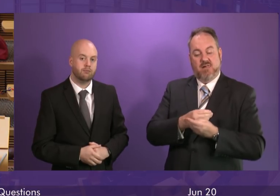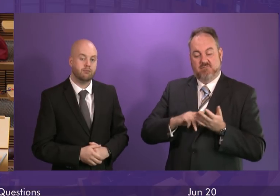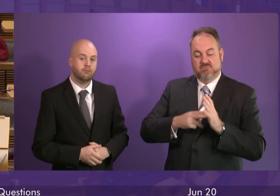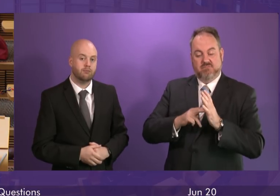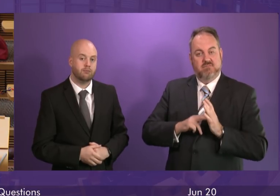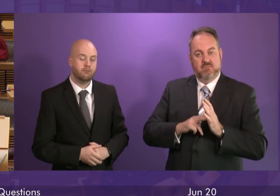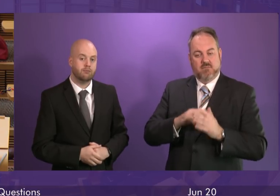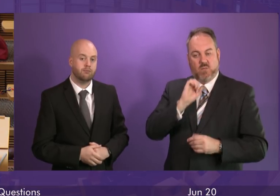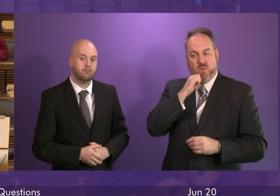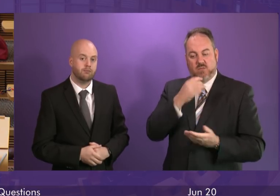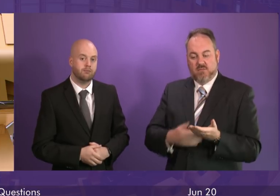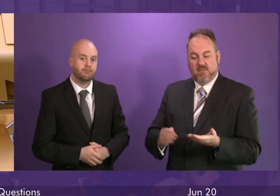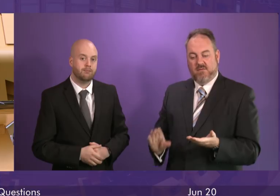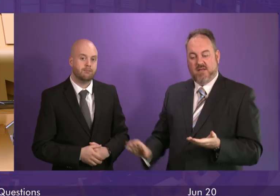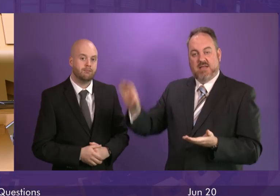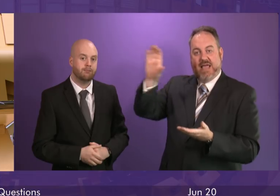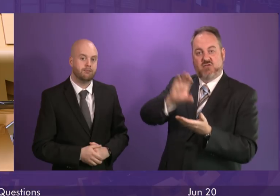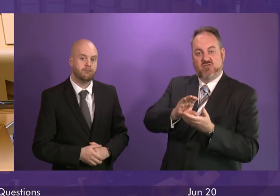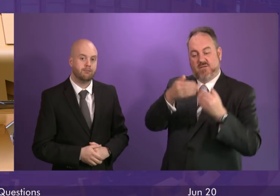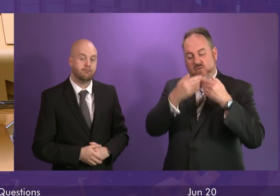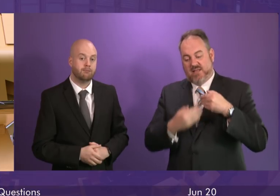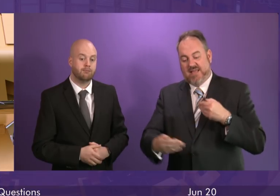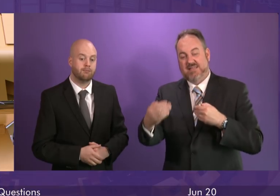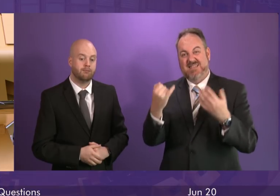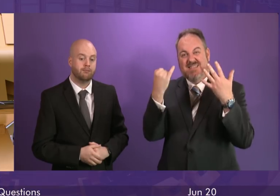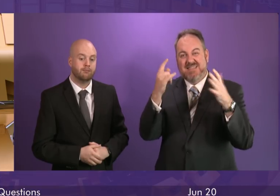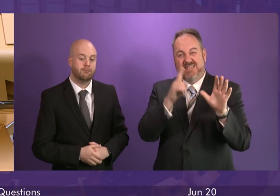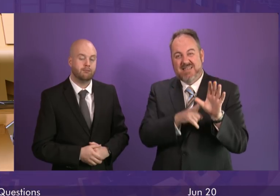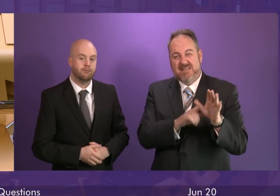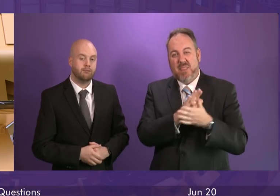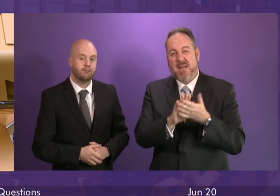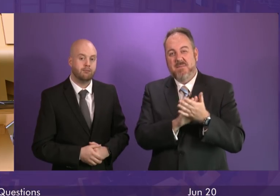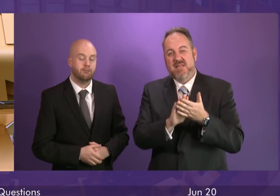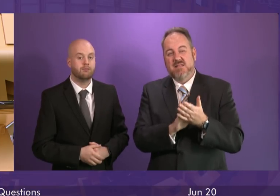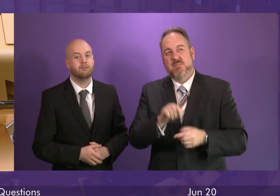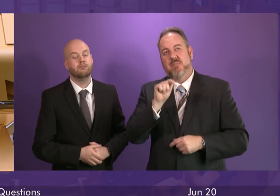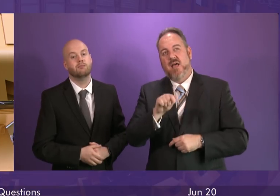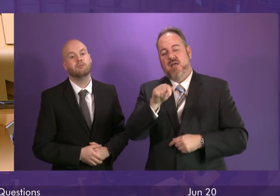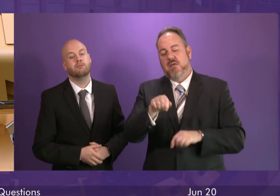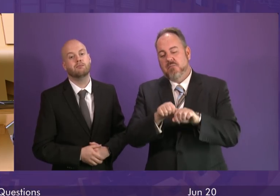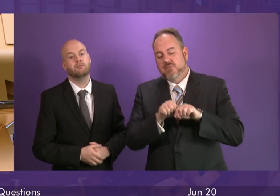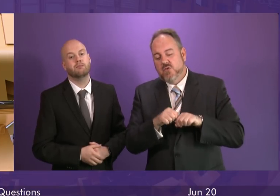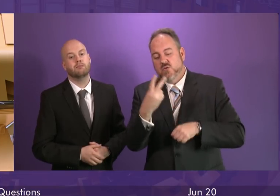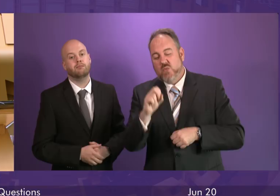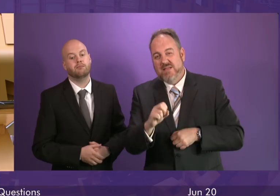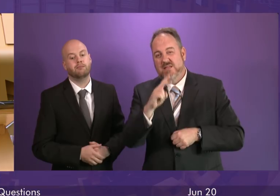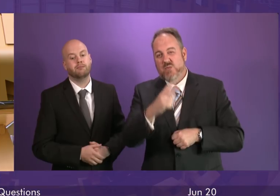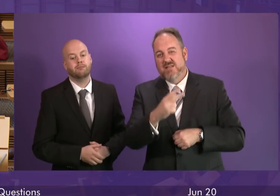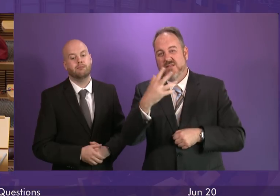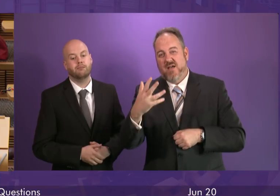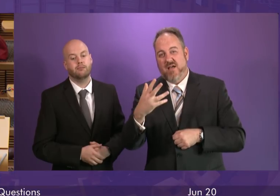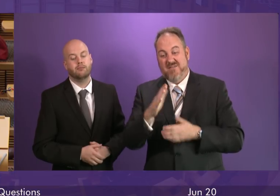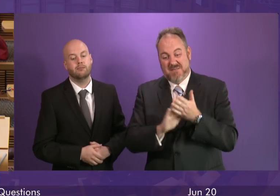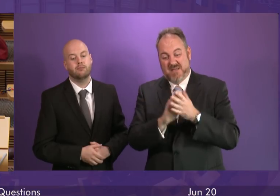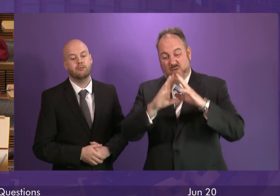level of funding over the next six years. At this rate by 2025 that would mean a real terms cut in the Scottish